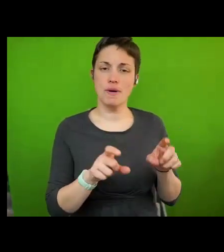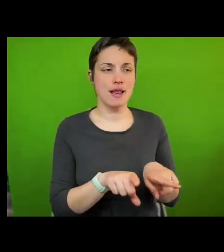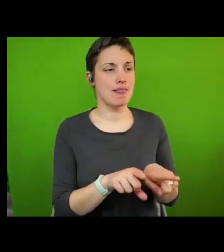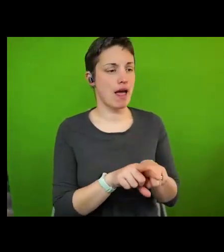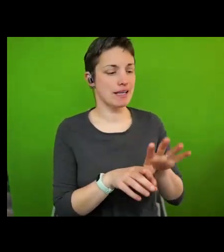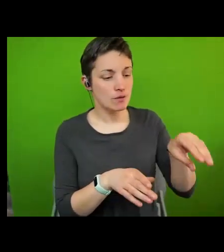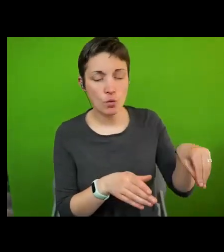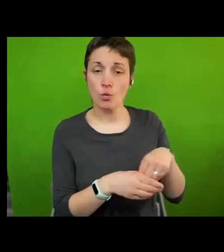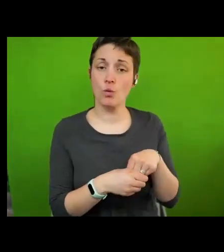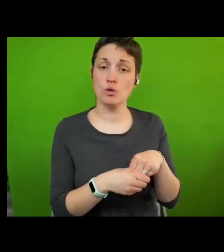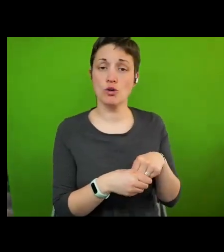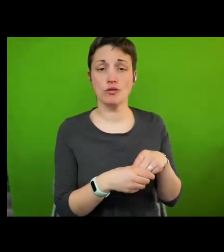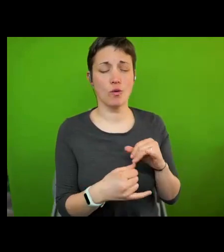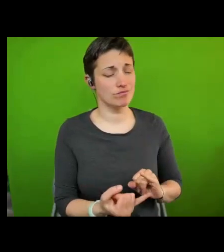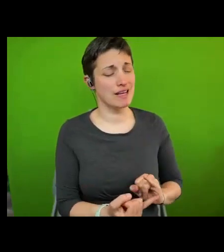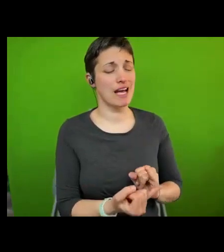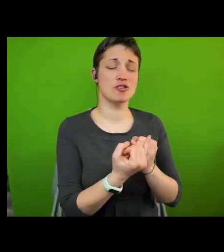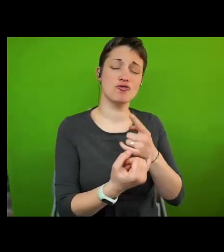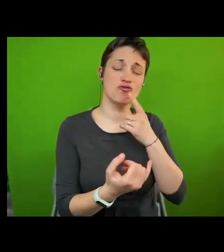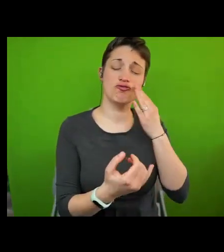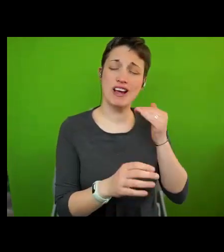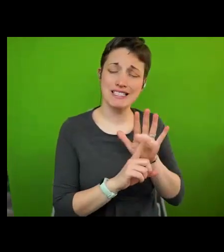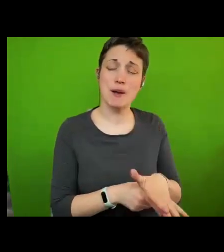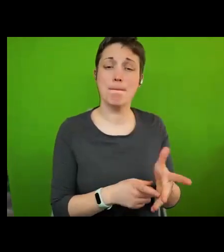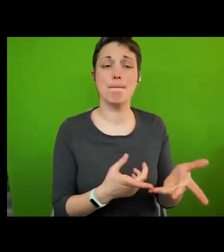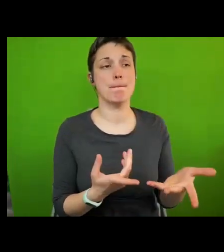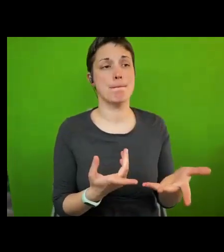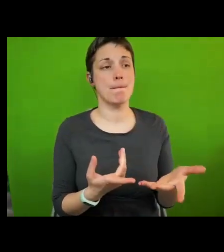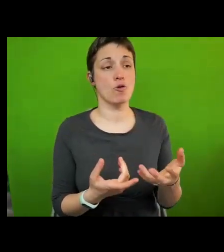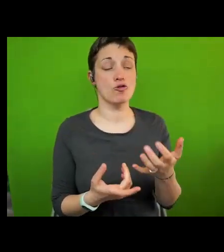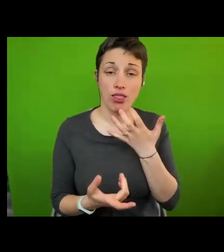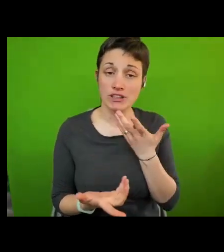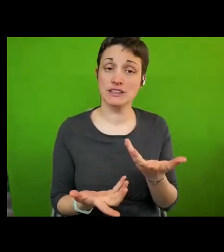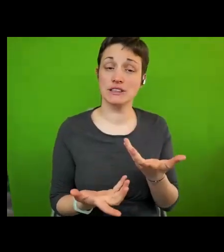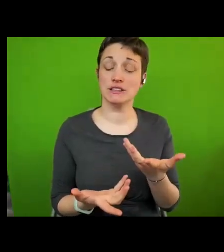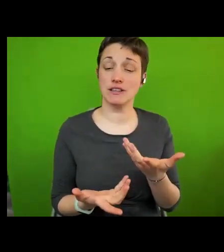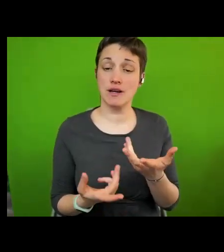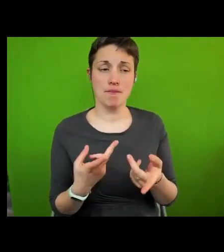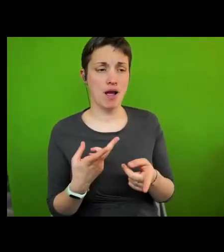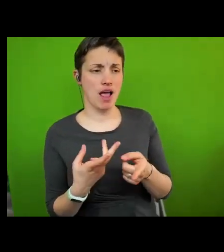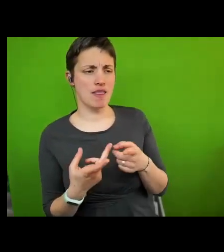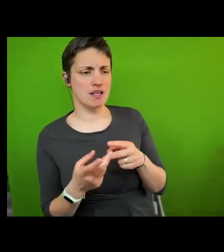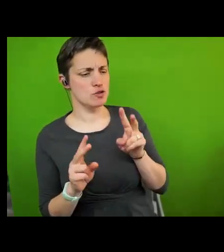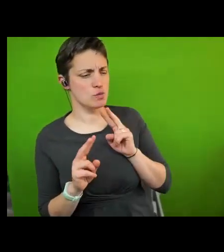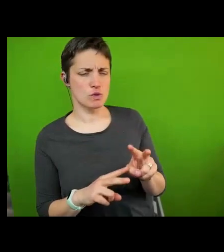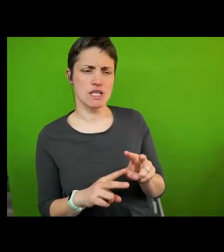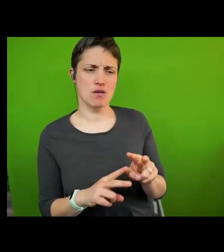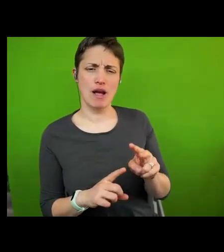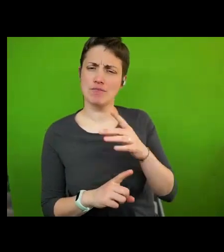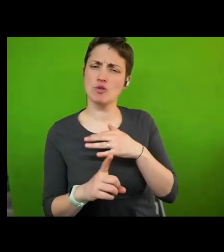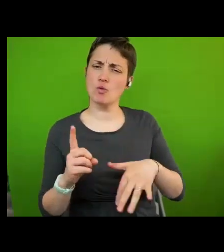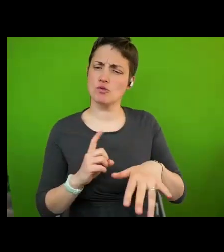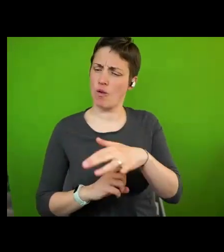or peace or sustainability and yet others see and foreground sociological processes